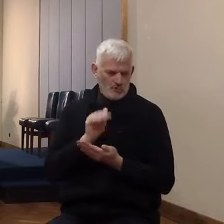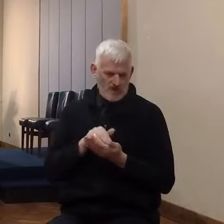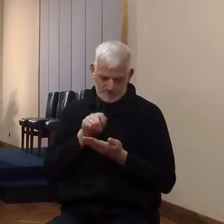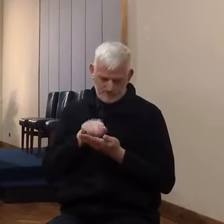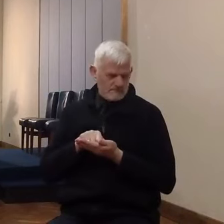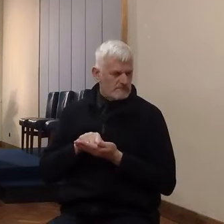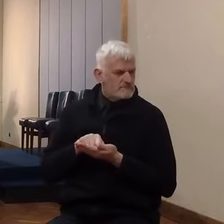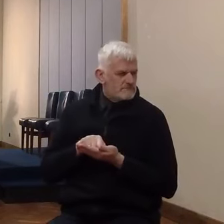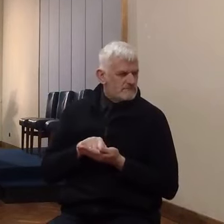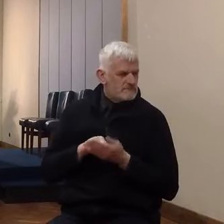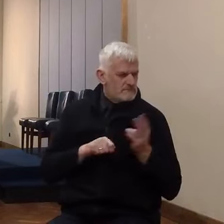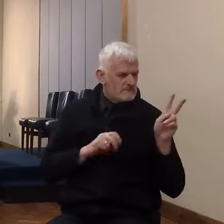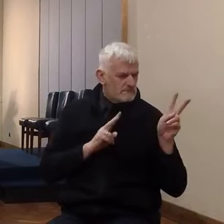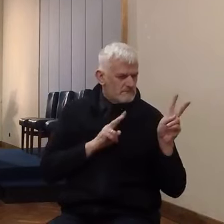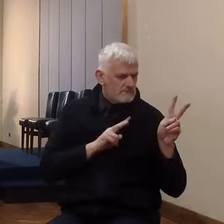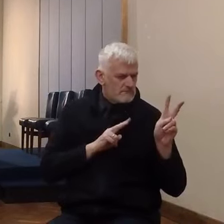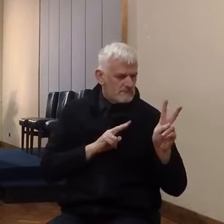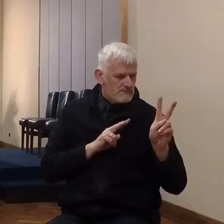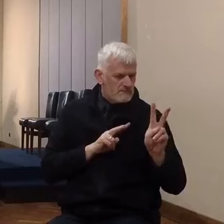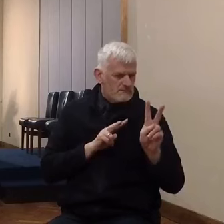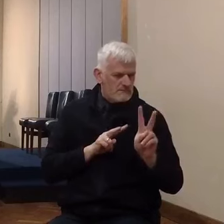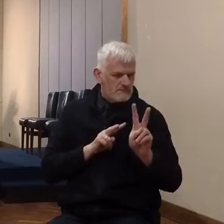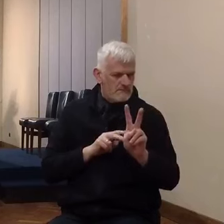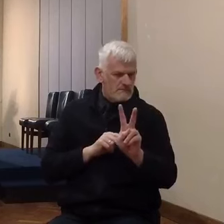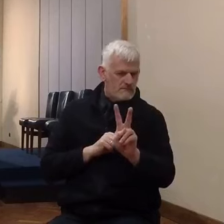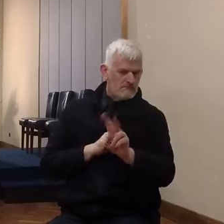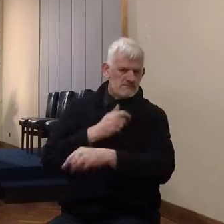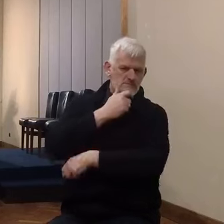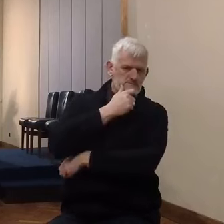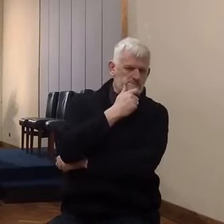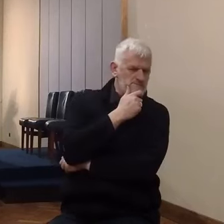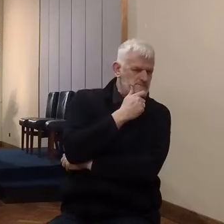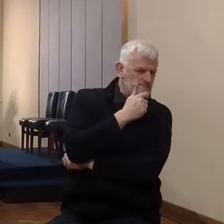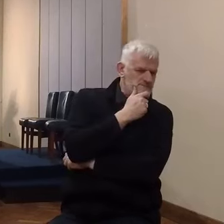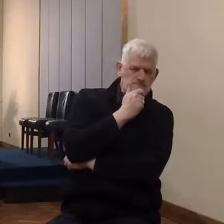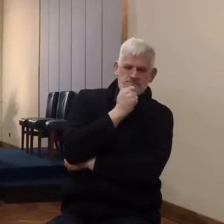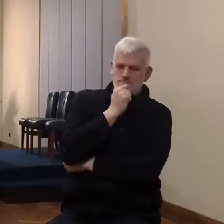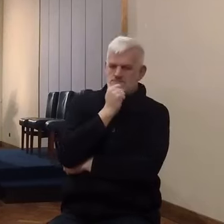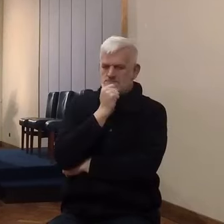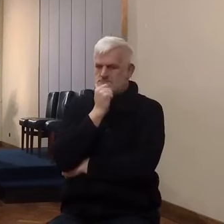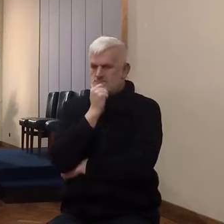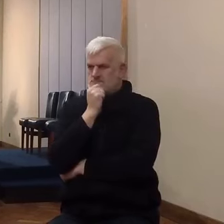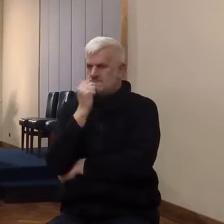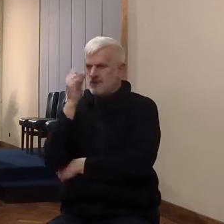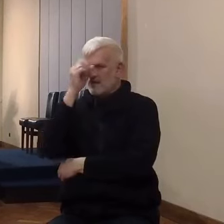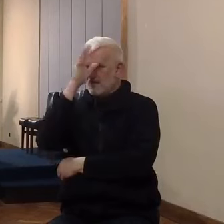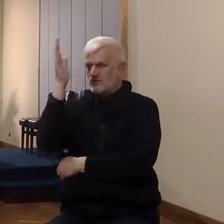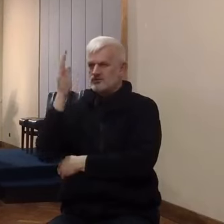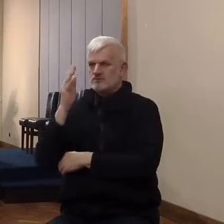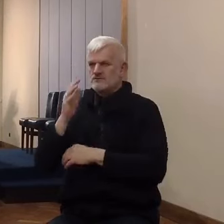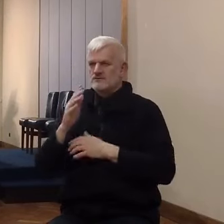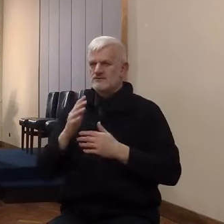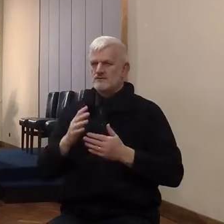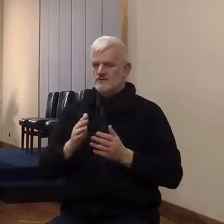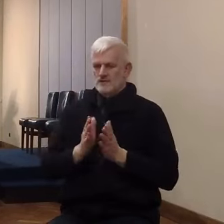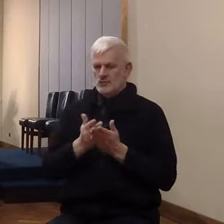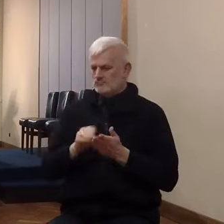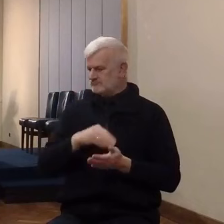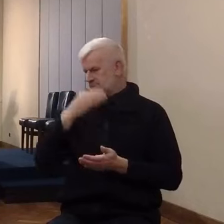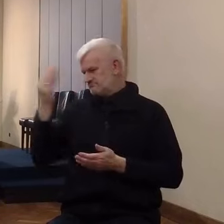anything. And then, after a minute, half an hour, the log was passed over to the guard commander